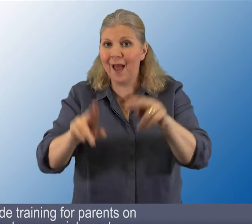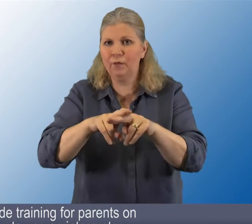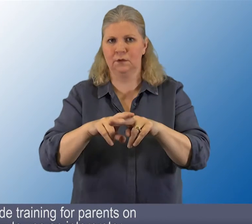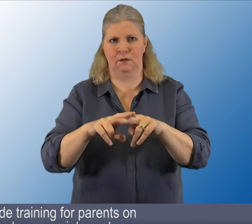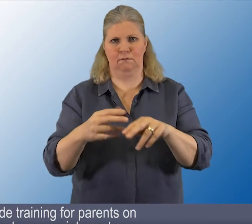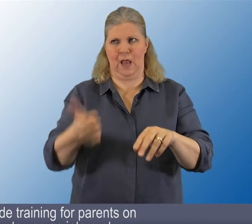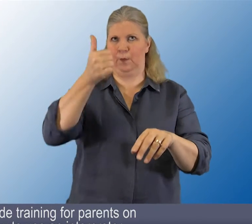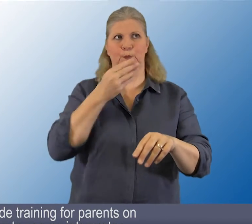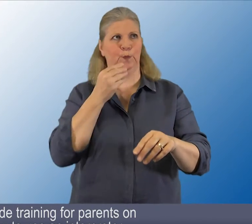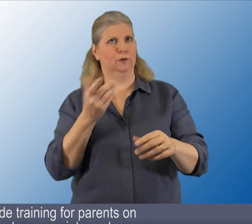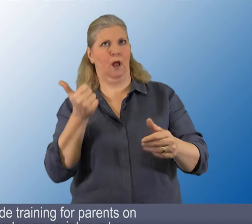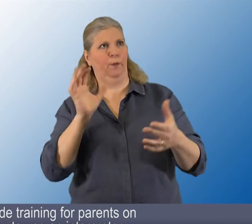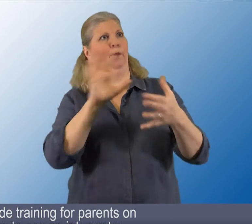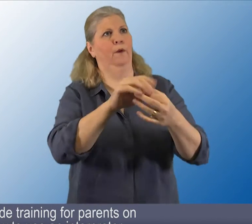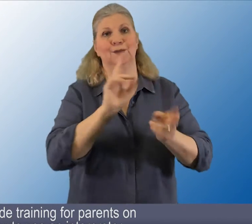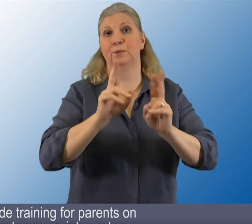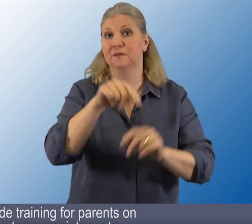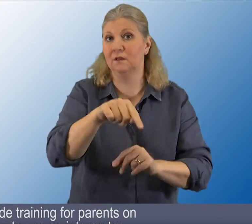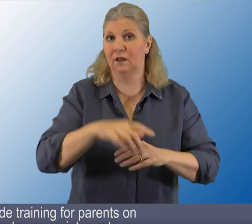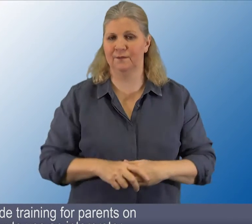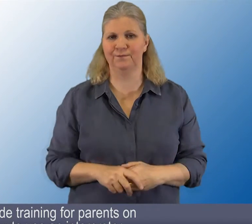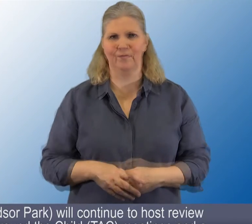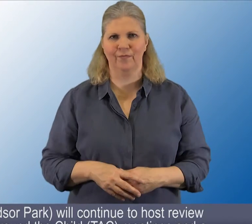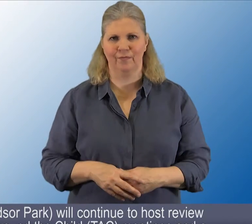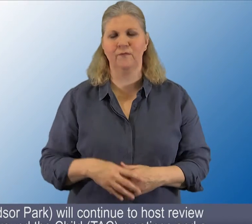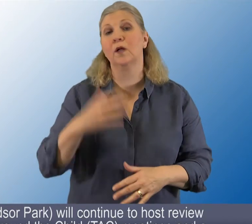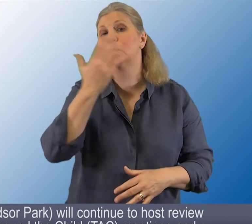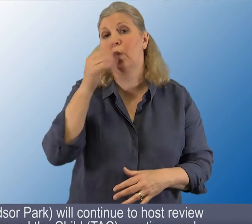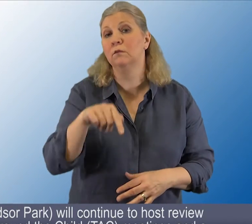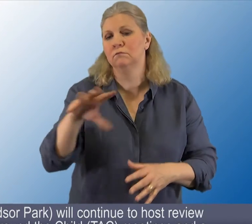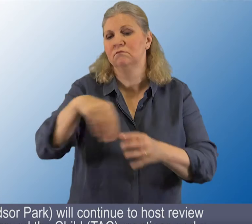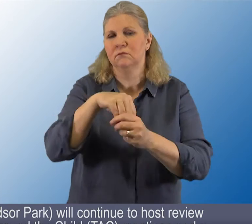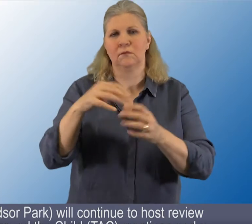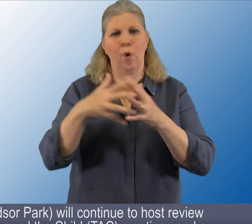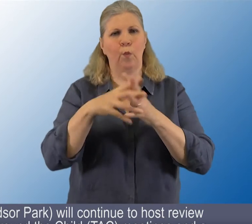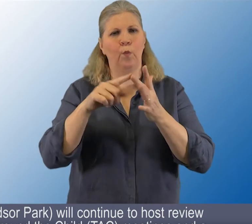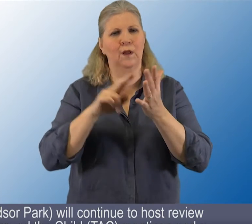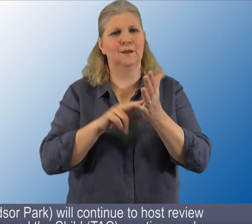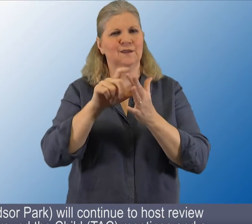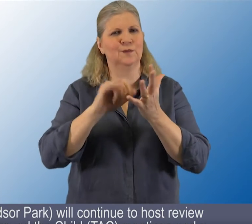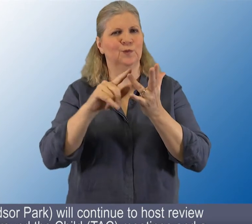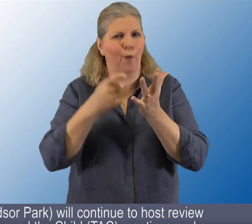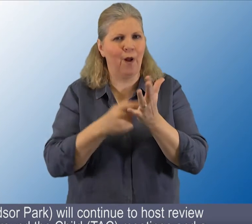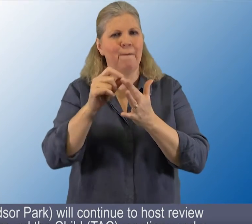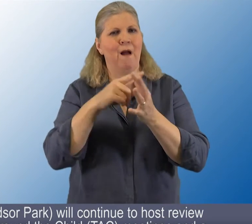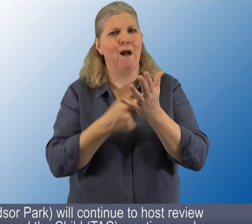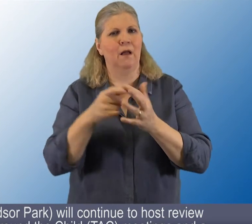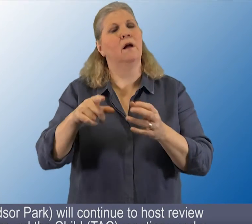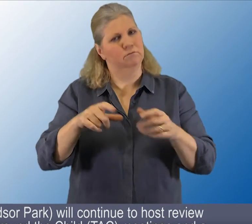Provide training for parents on how to use an interpreter. Schools, including Windsor Park, will continue to host